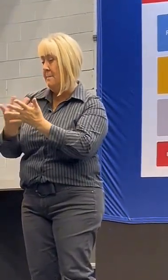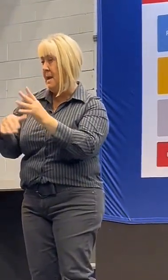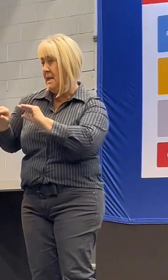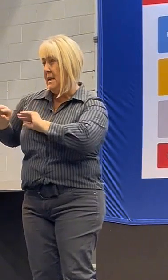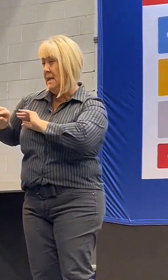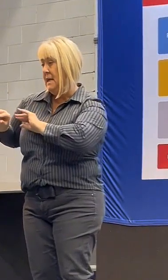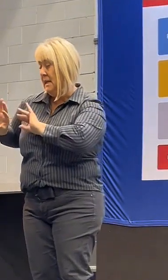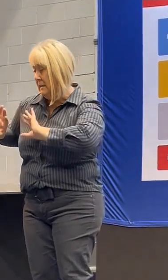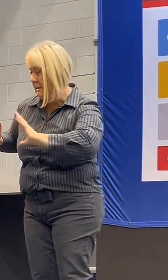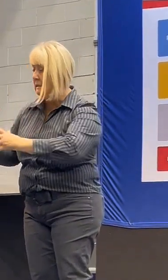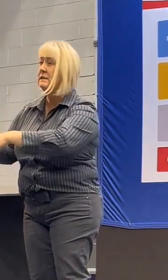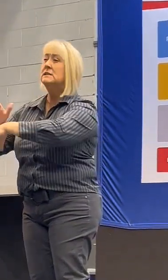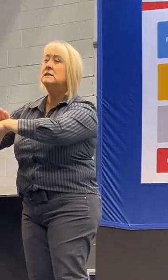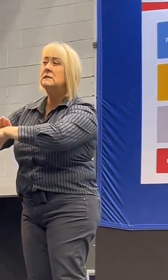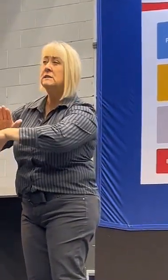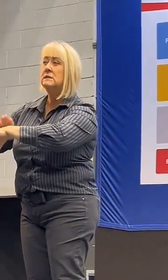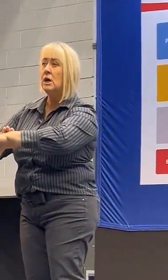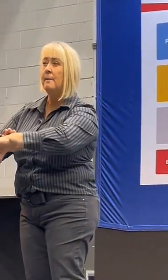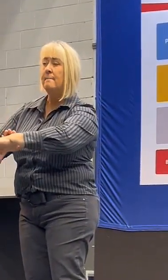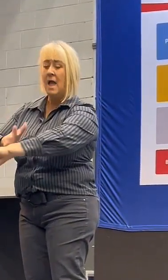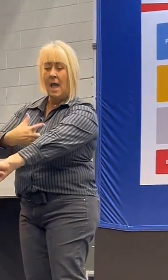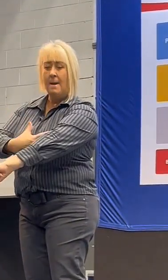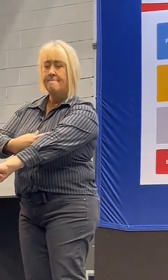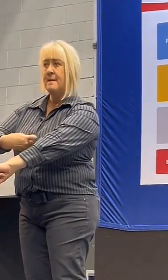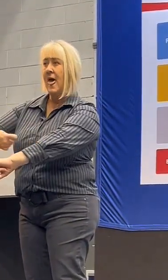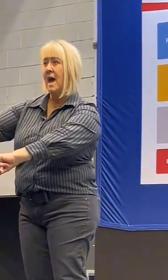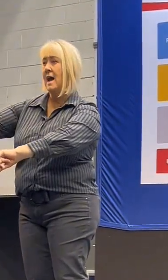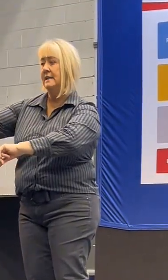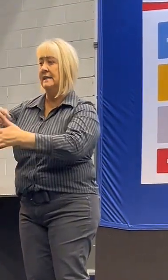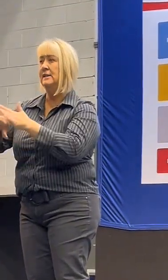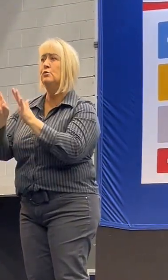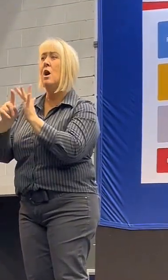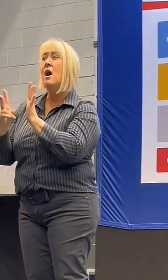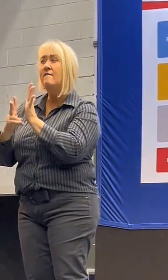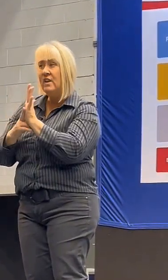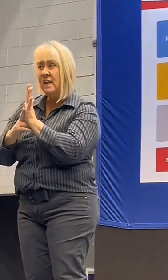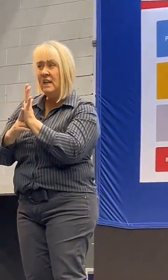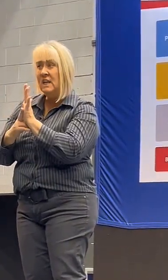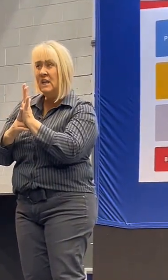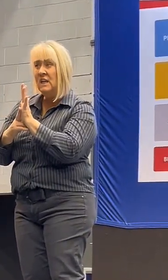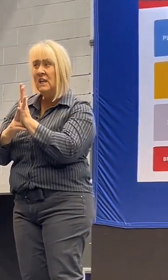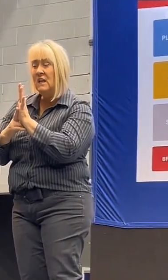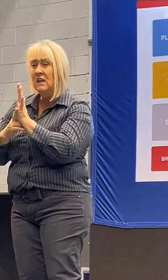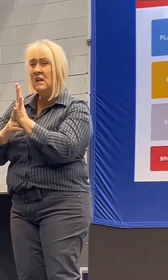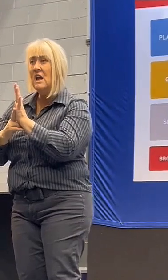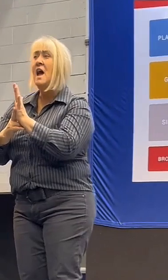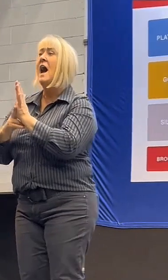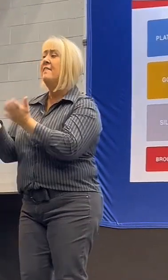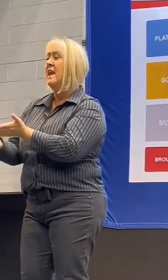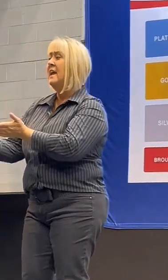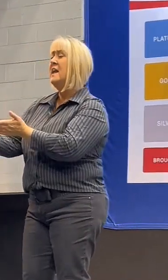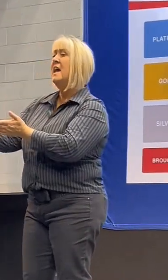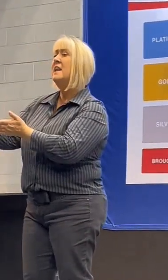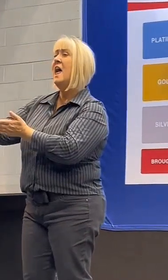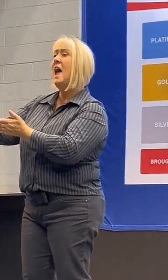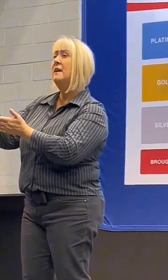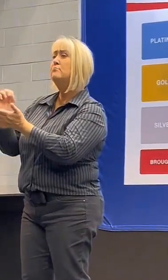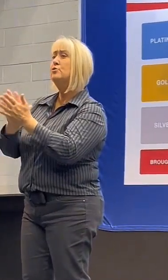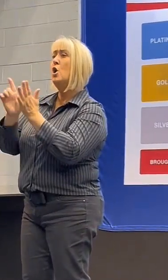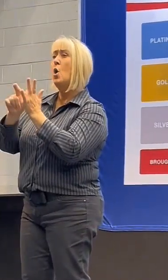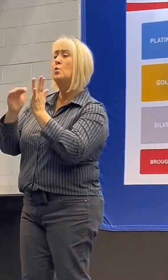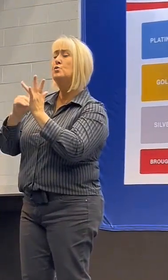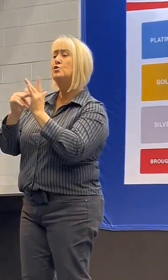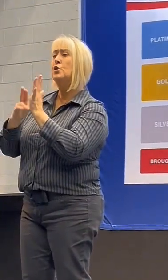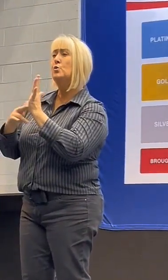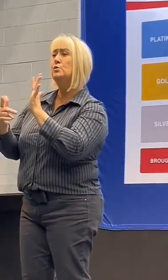Basically, in these sessions, your blood is drawn into an IV bottle and then medical-grade ozone is added to the blood using an ozone generator.